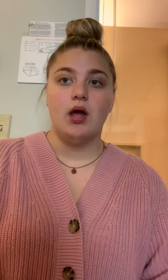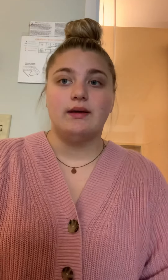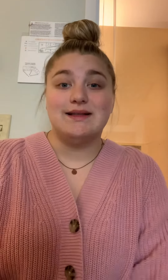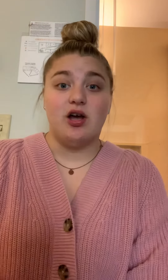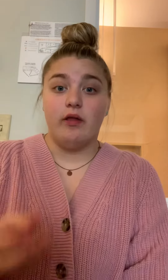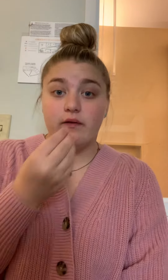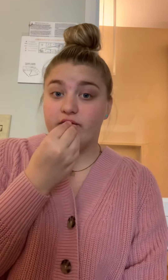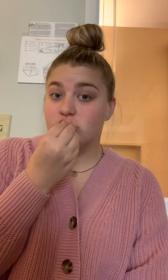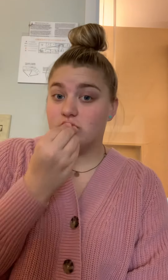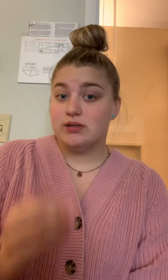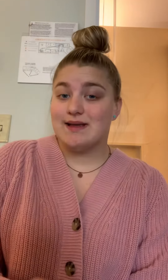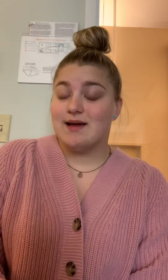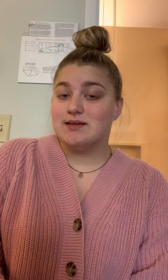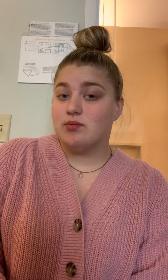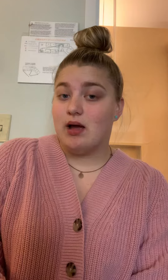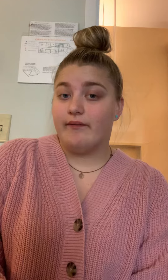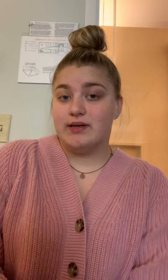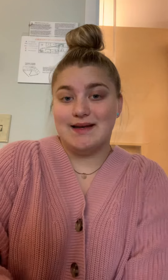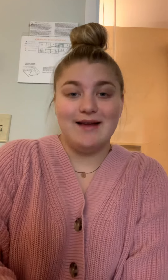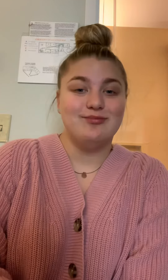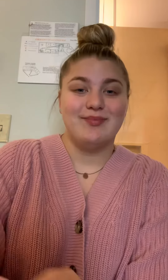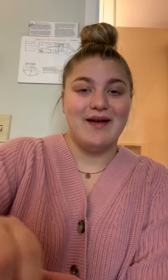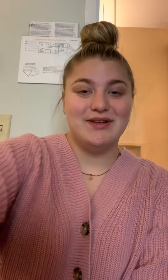That's all the food signs that we have for today. Have a good day.